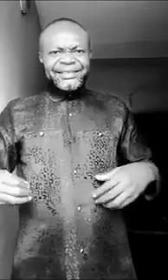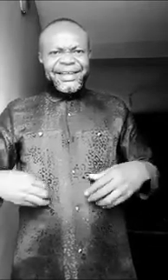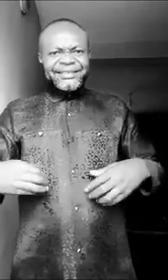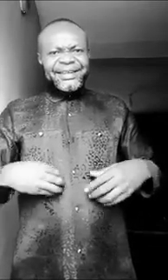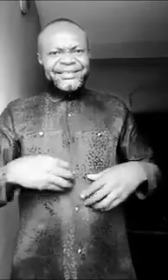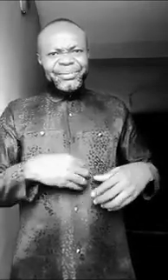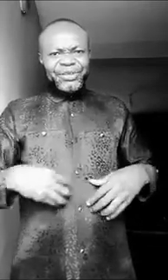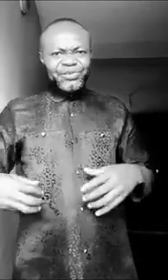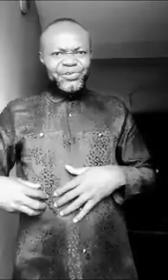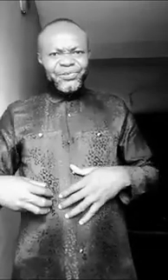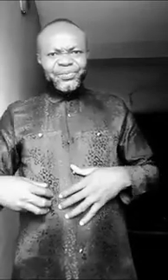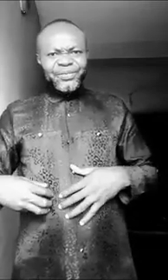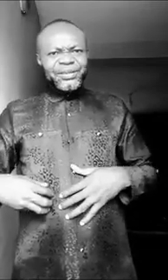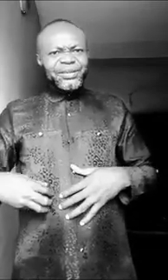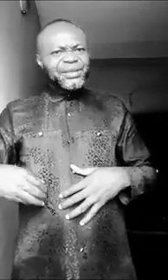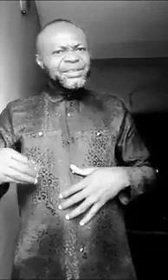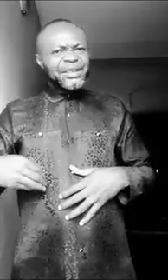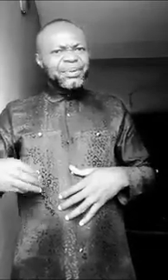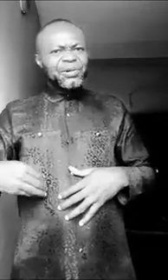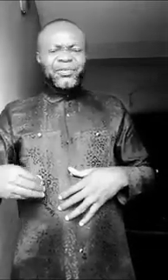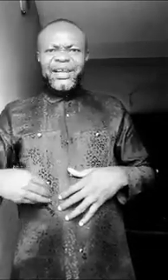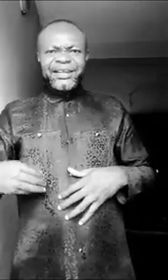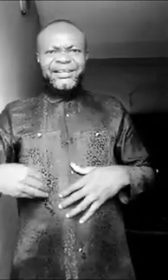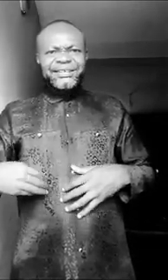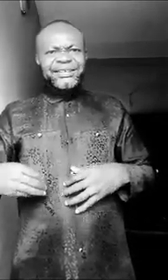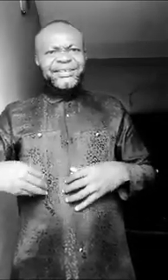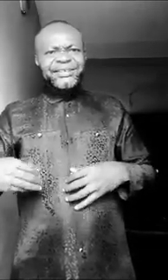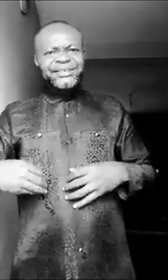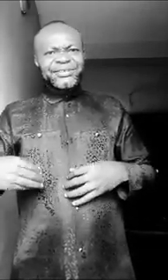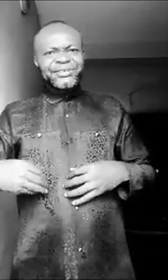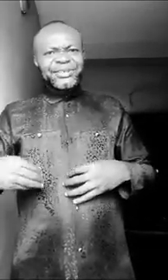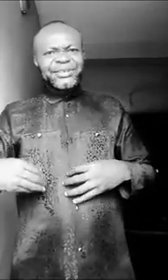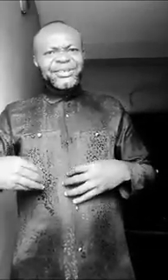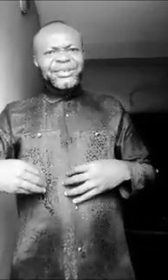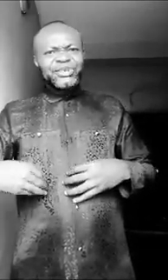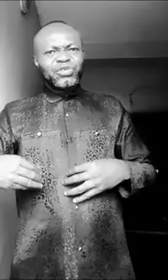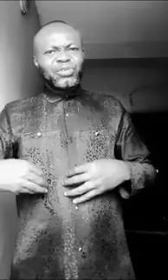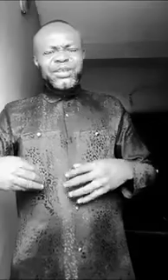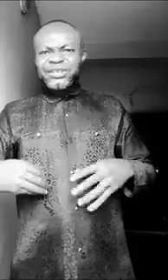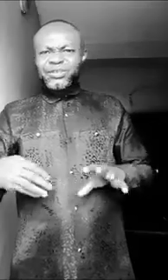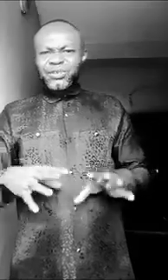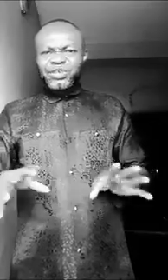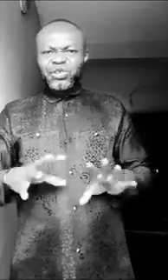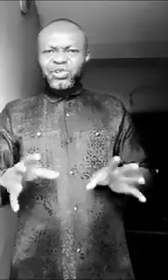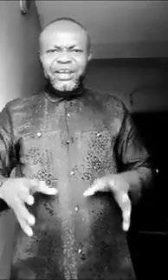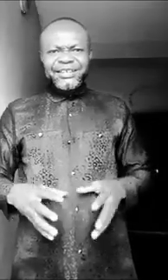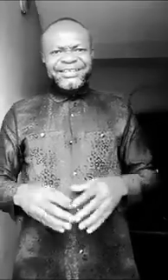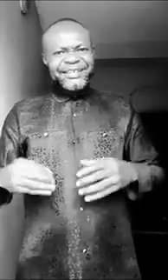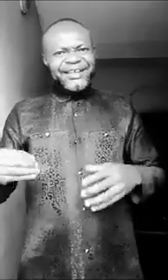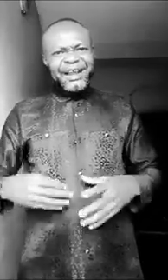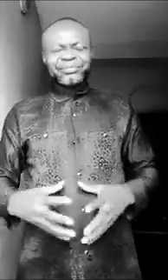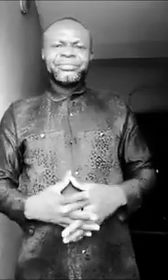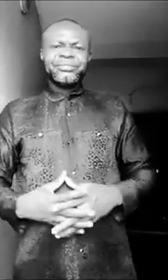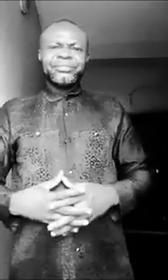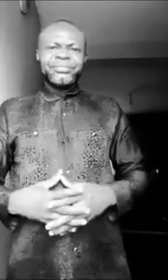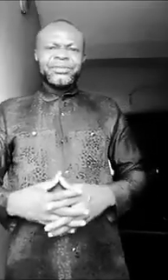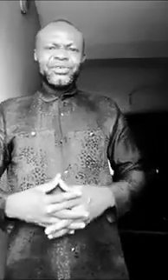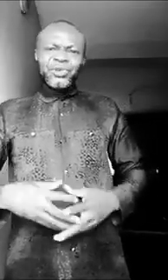that is happening to you is the power of darkness. is not all that it is a charm. You eat